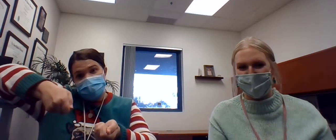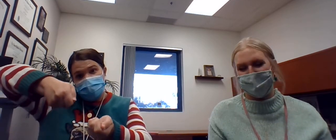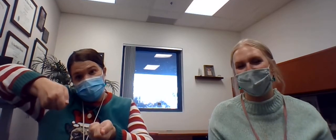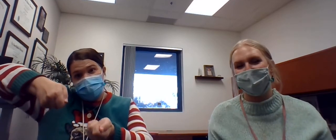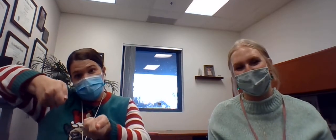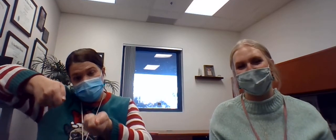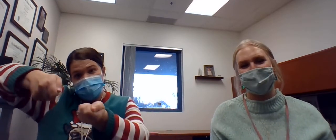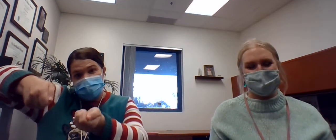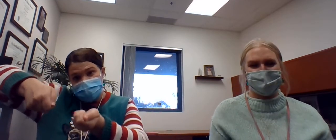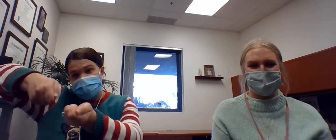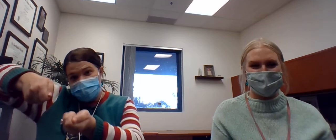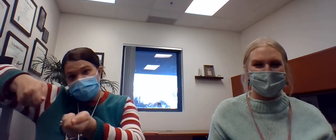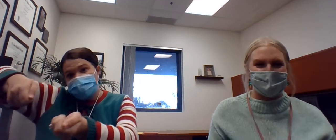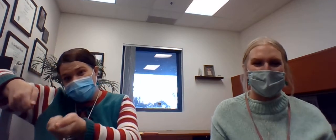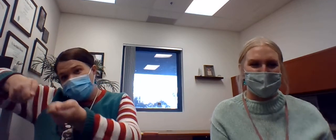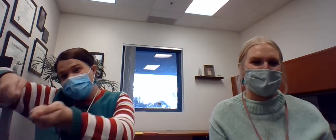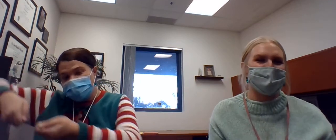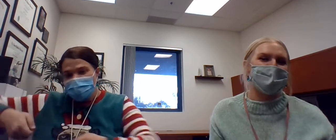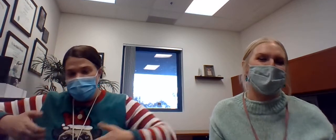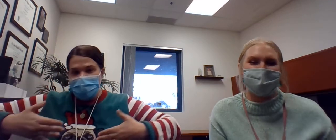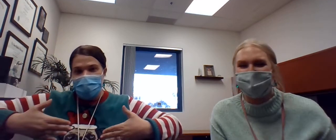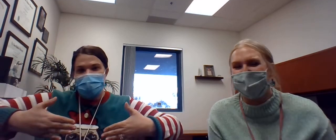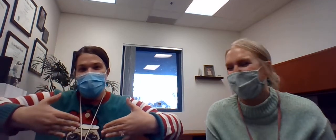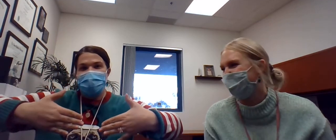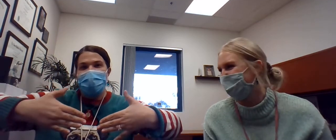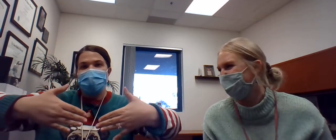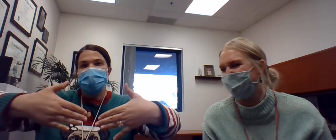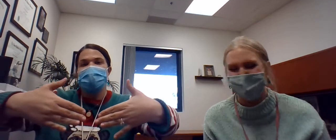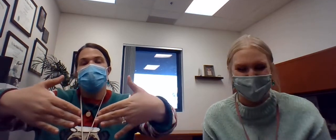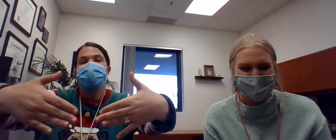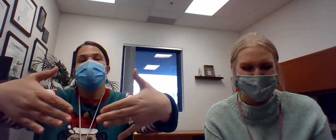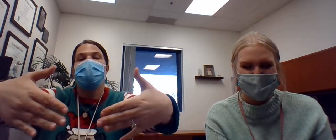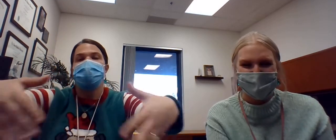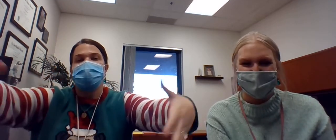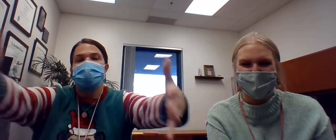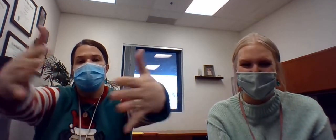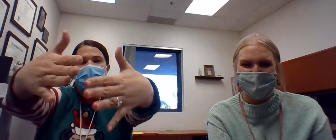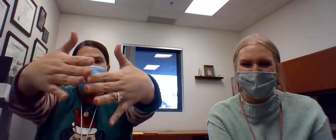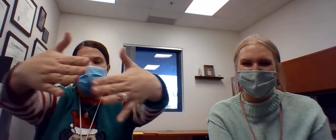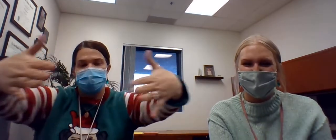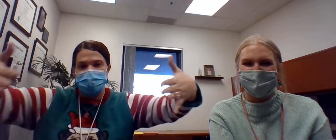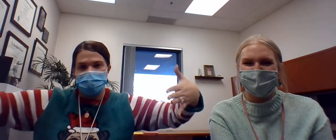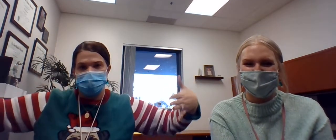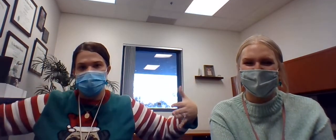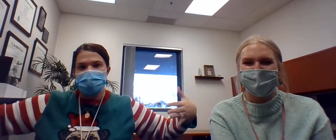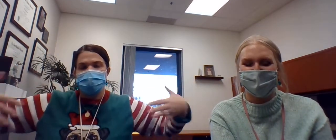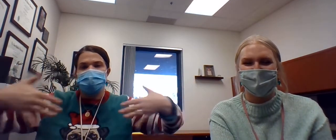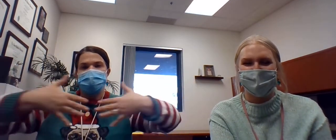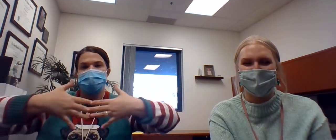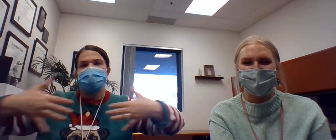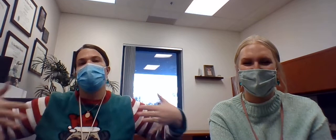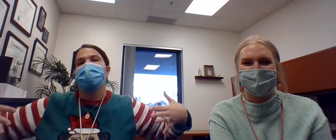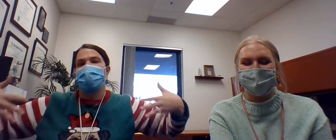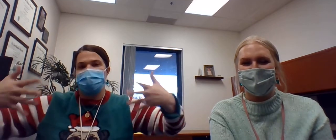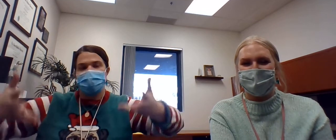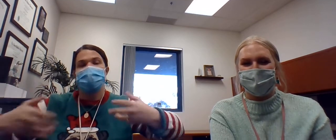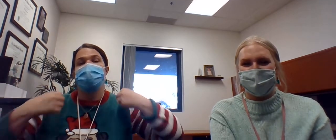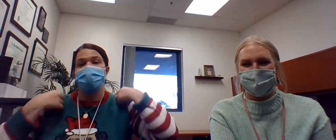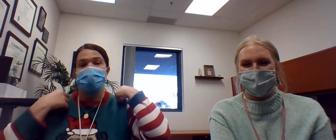They look like they're, like, mapping the lines. And then you have to get the stone to stop within this specific area, and that's how you earn